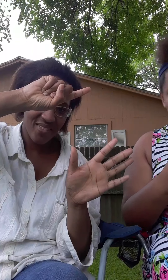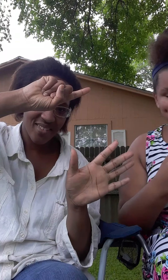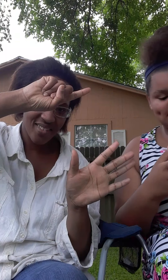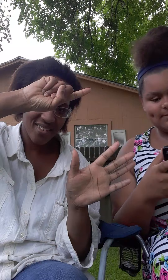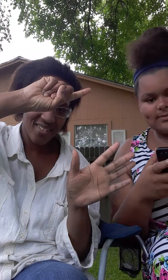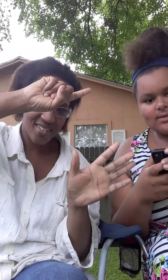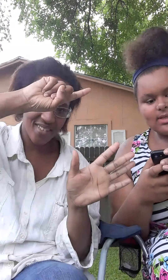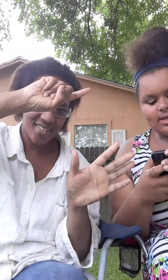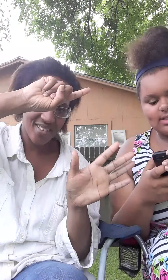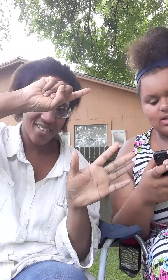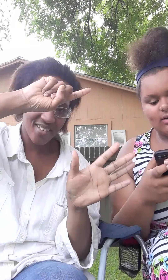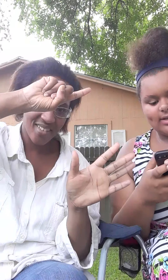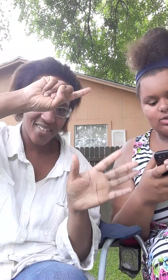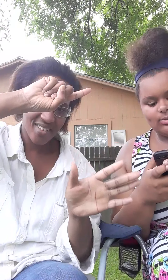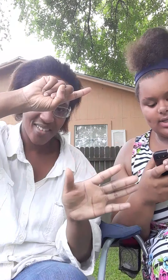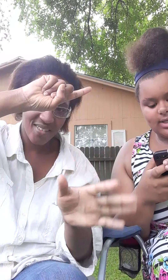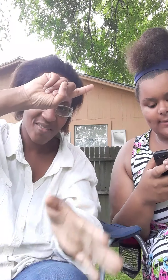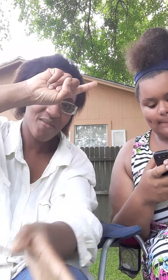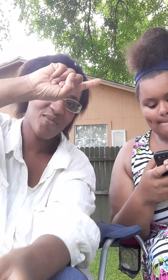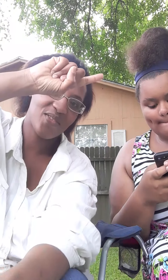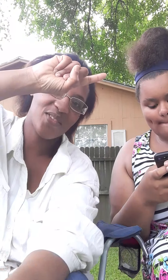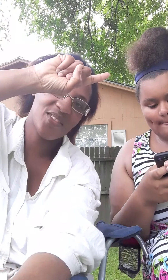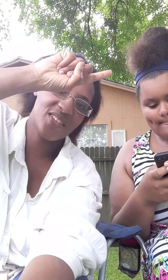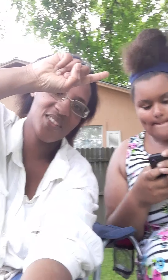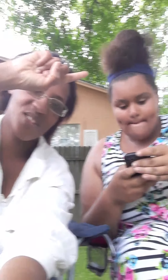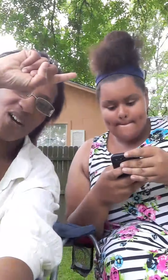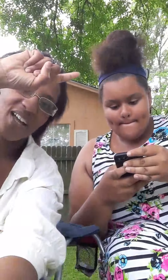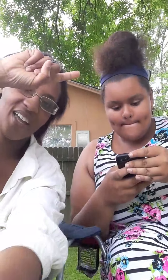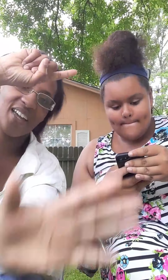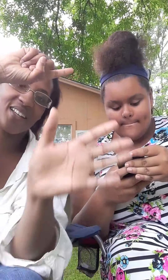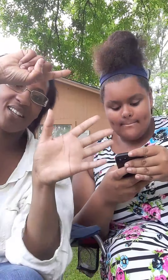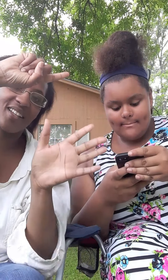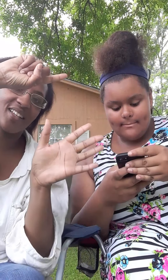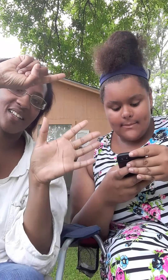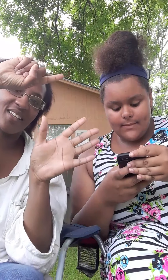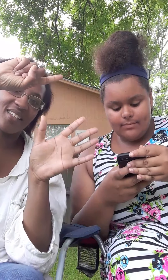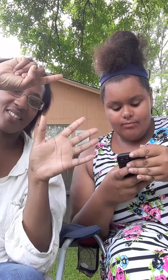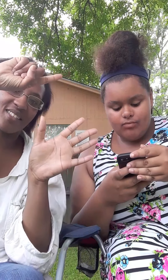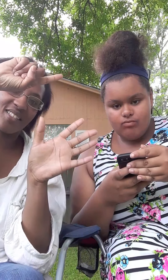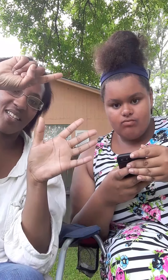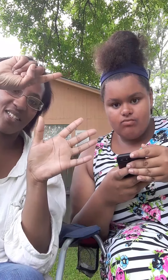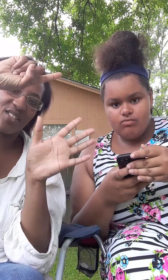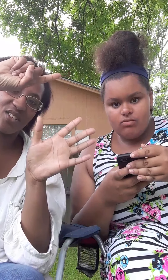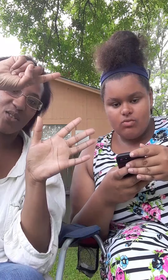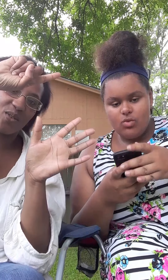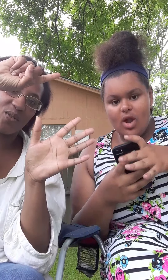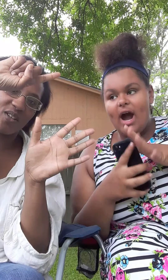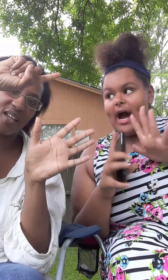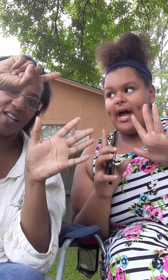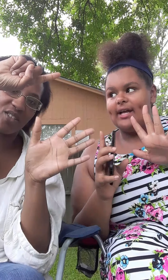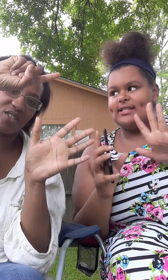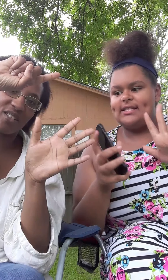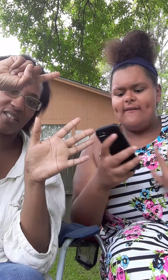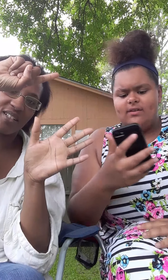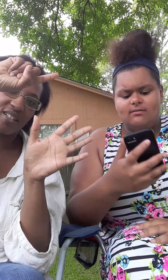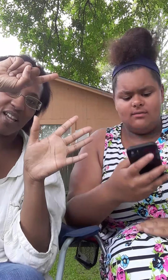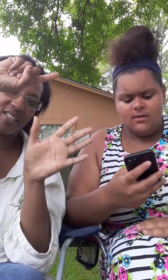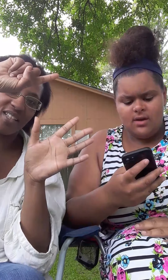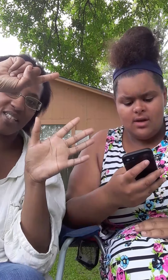is going to be, so I had six answers. I had seven. Six answers.